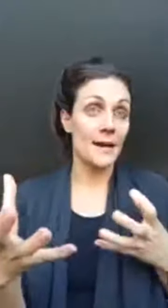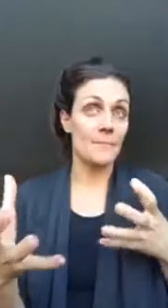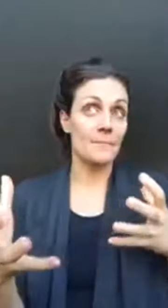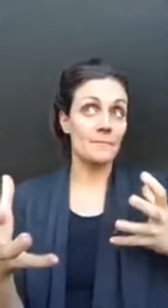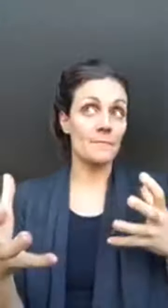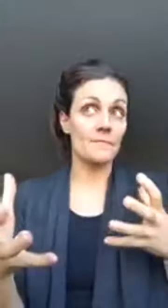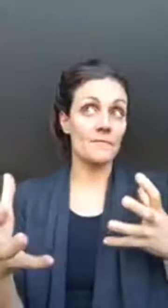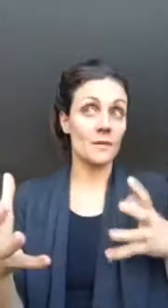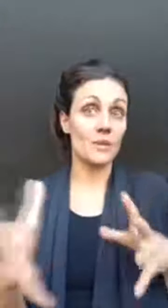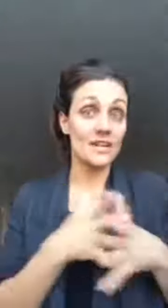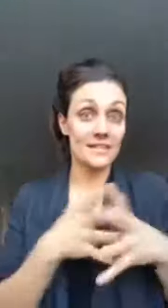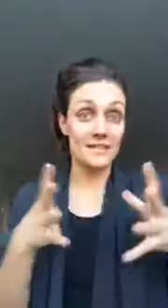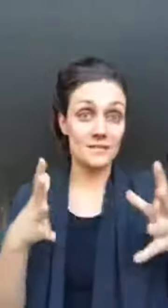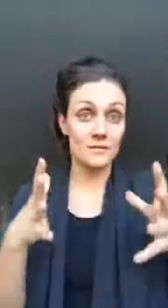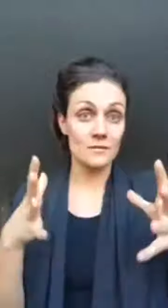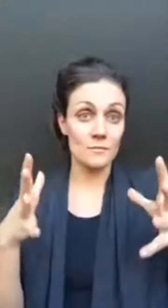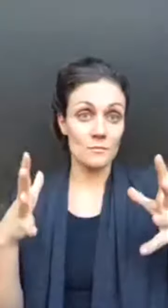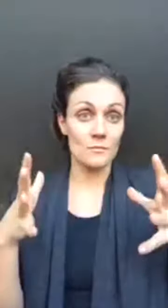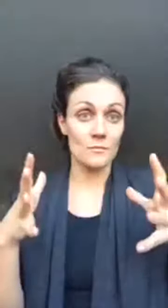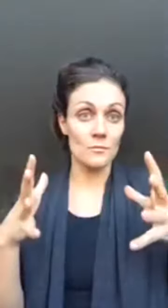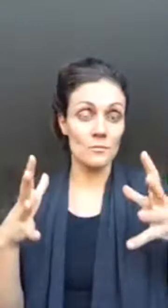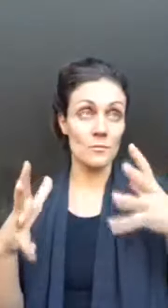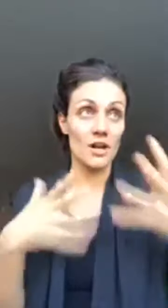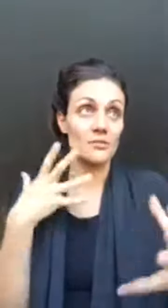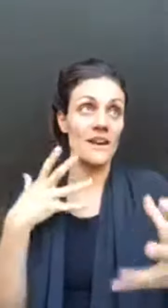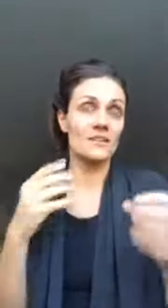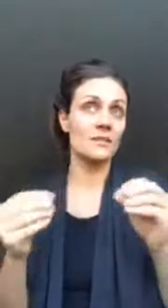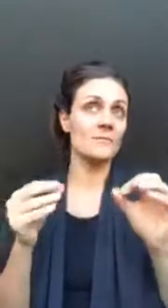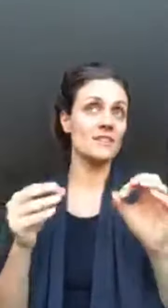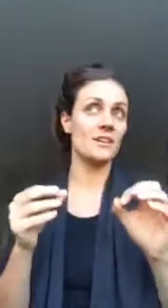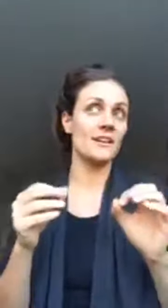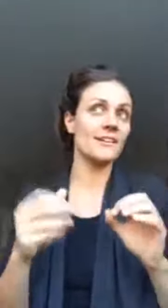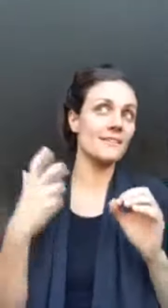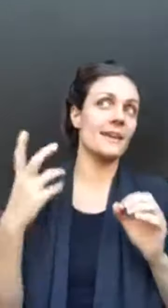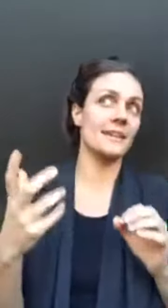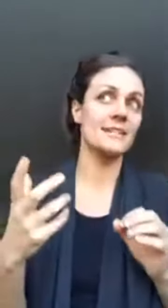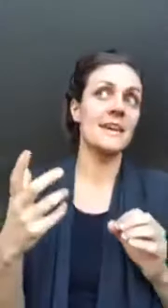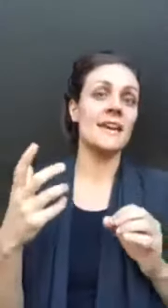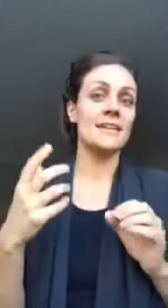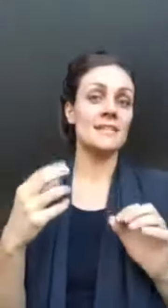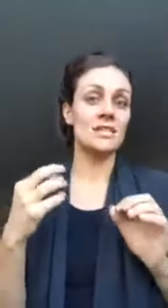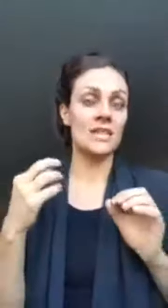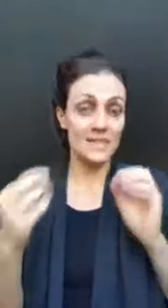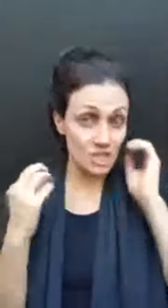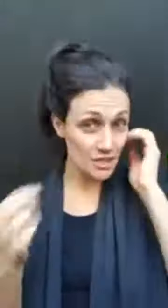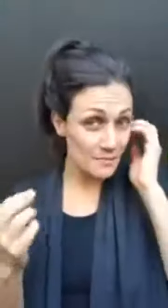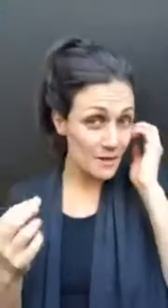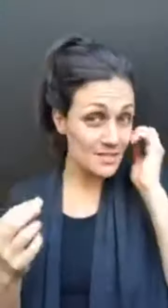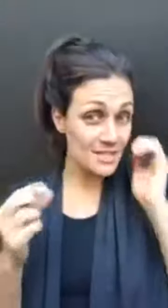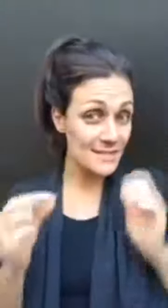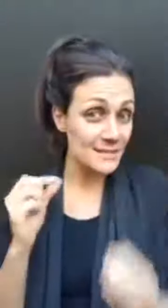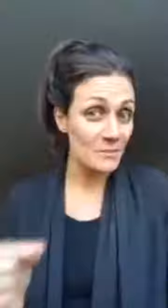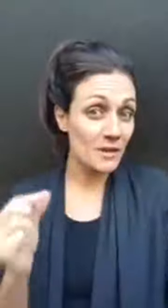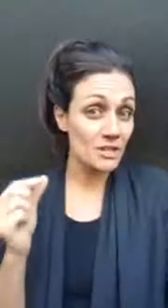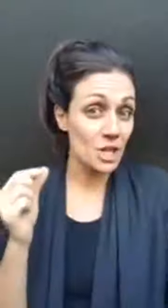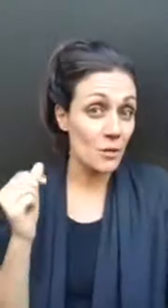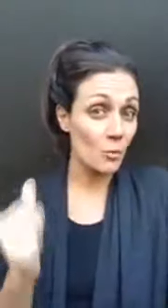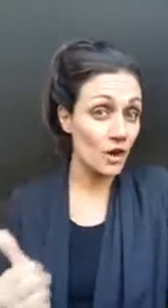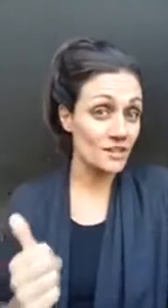the prices marked right so let me tell you another thing is it takes just amount just as much work to